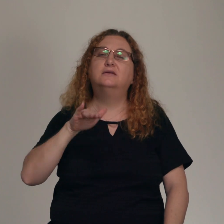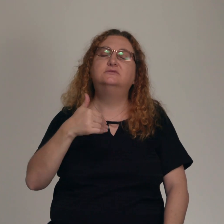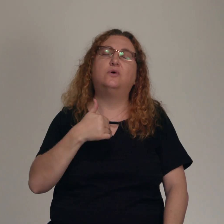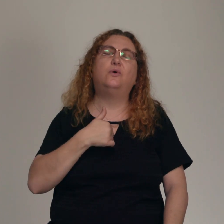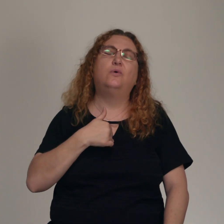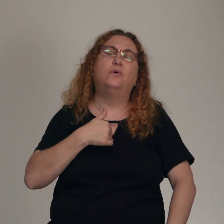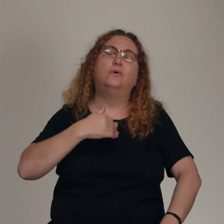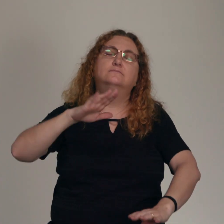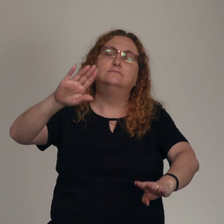my be satisfied